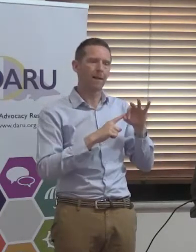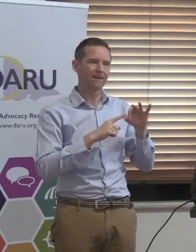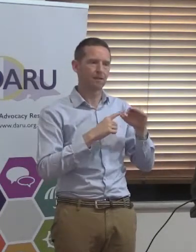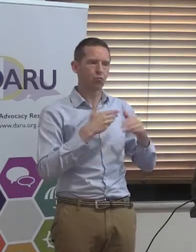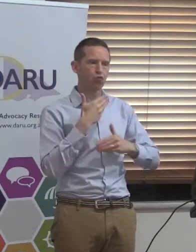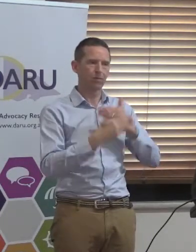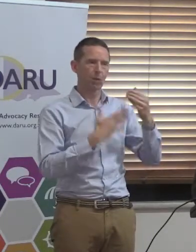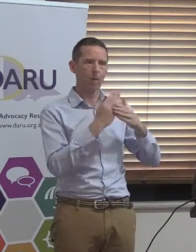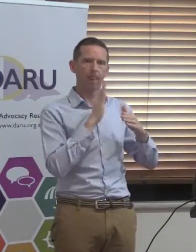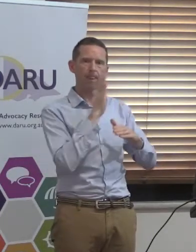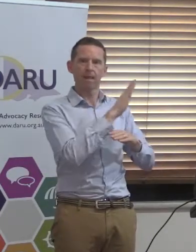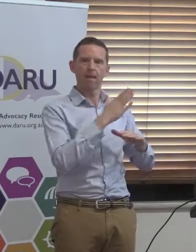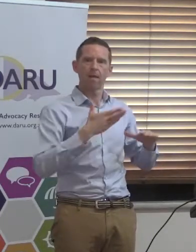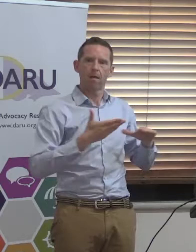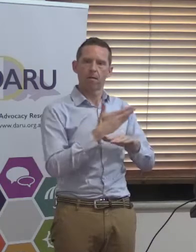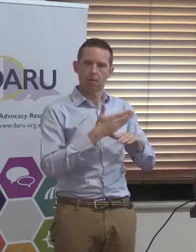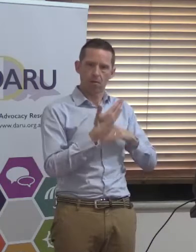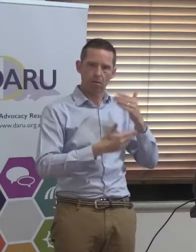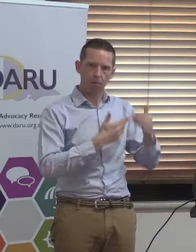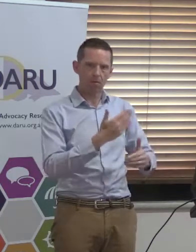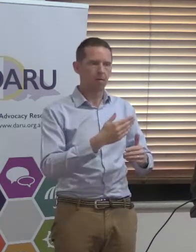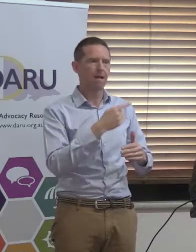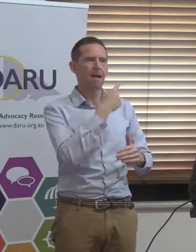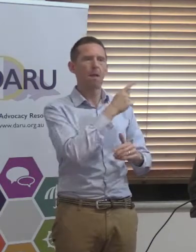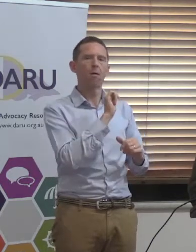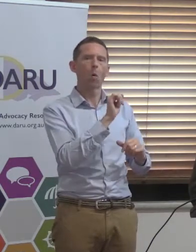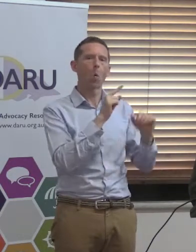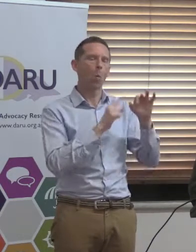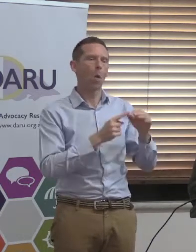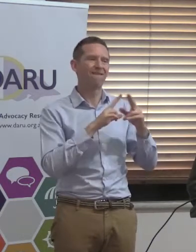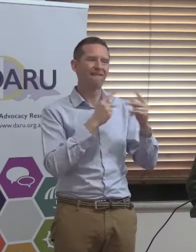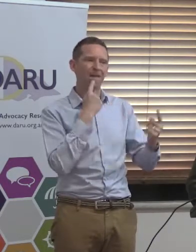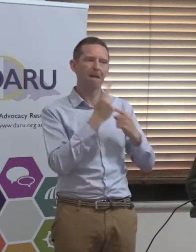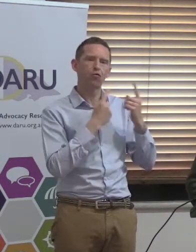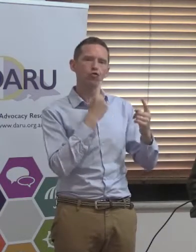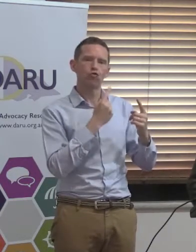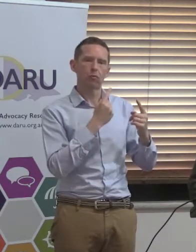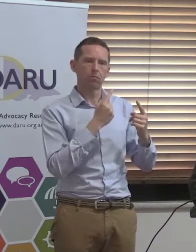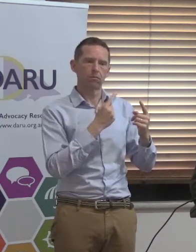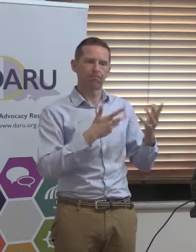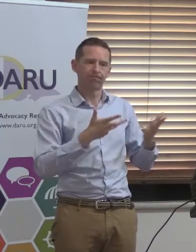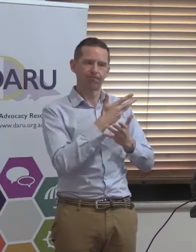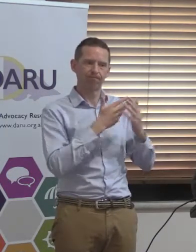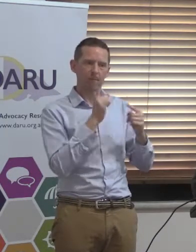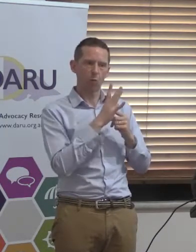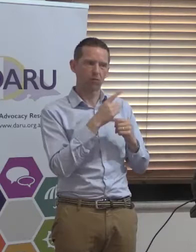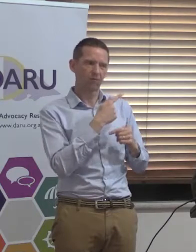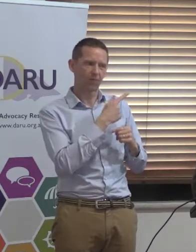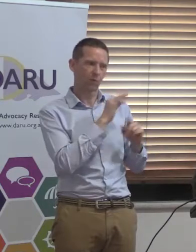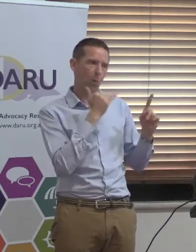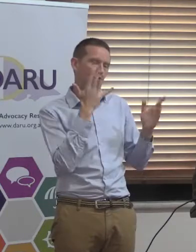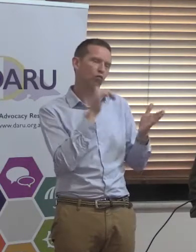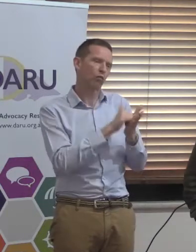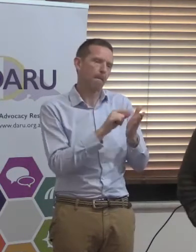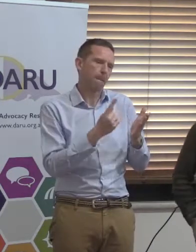actual operations, that that potentially underwrites at least the quality information that's being discussed in something like this. Doesn't mean it's always right, but certainly it